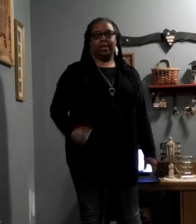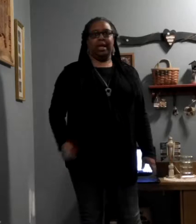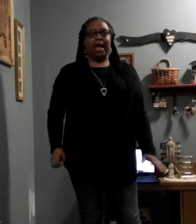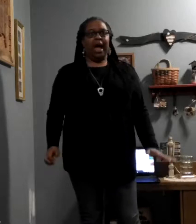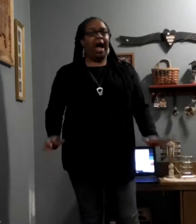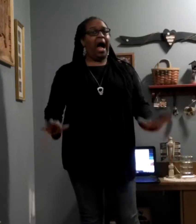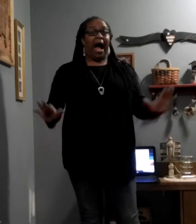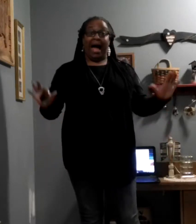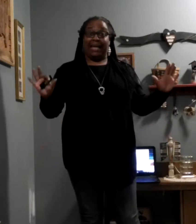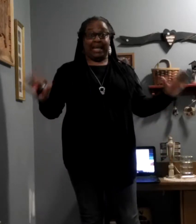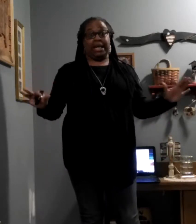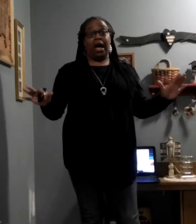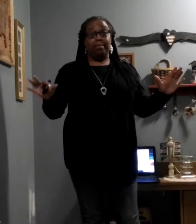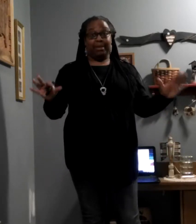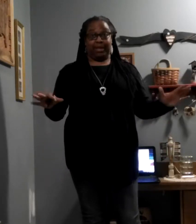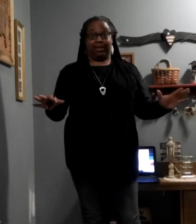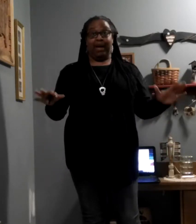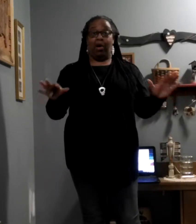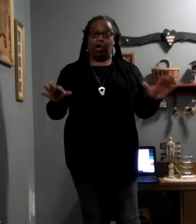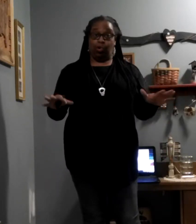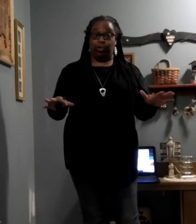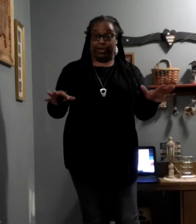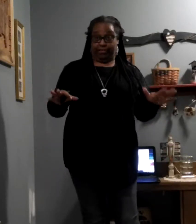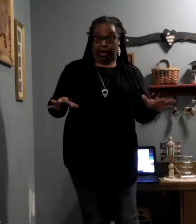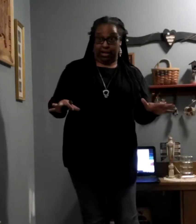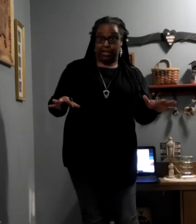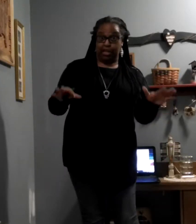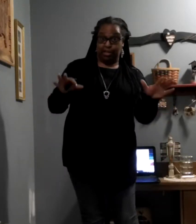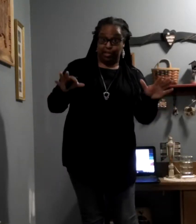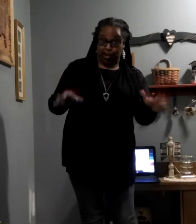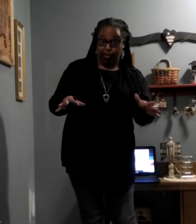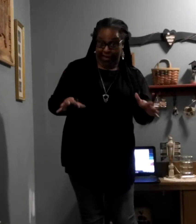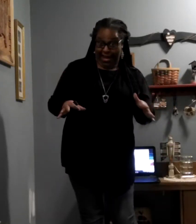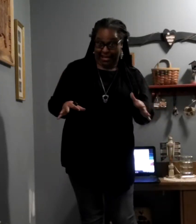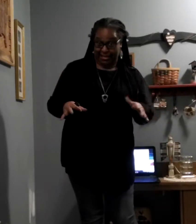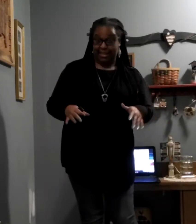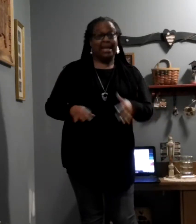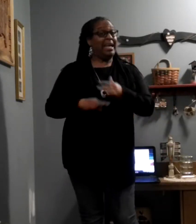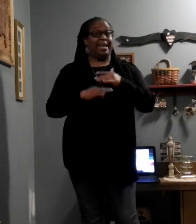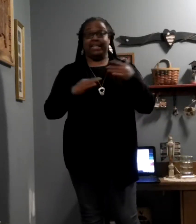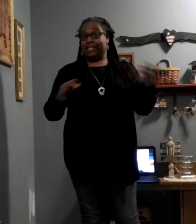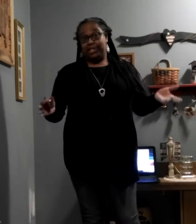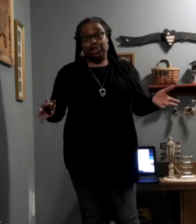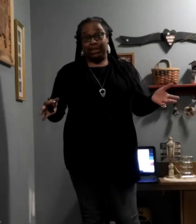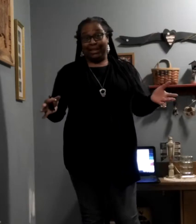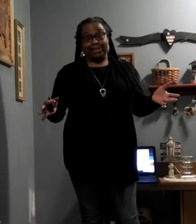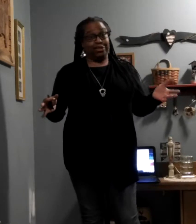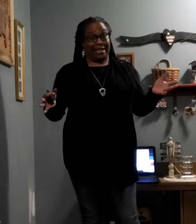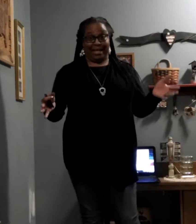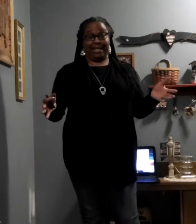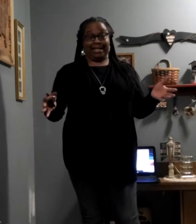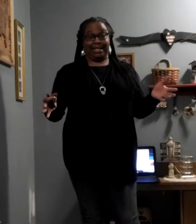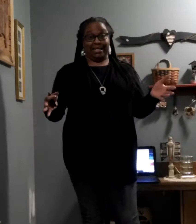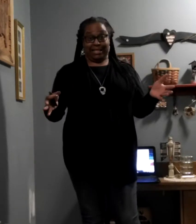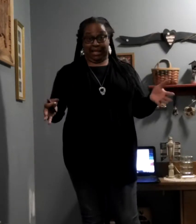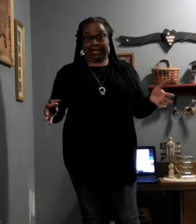I cannot believe how cold it got so fast and it doesn't look like there's any end in sight.